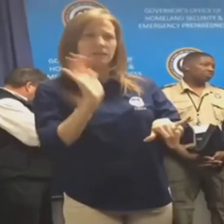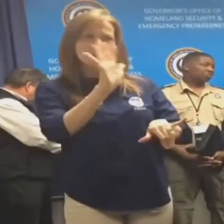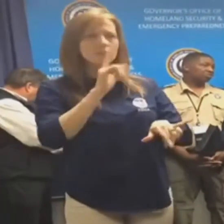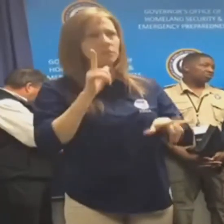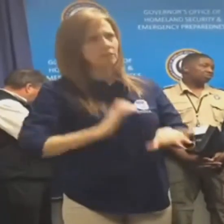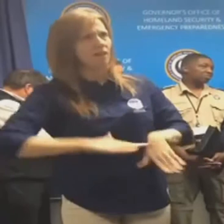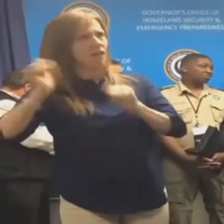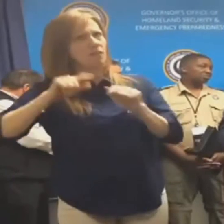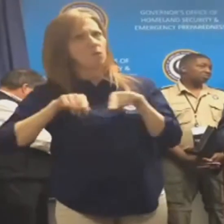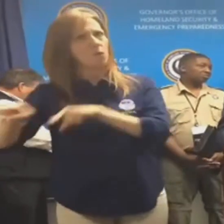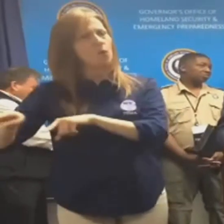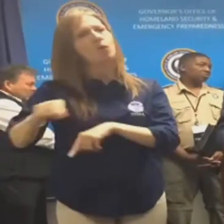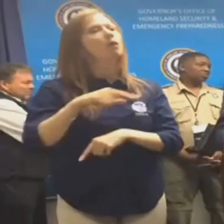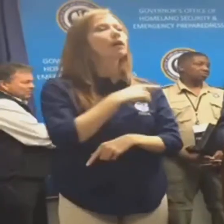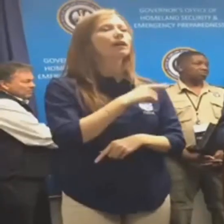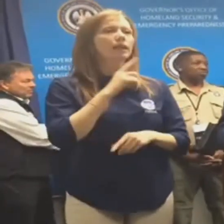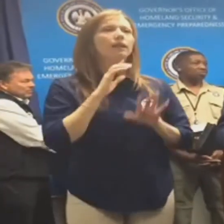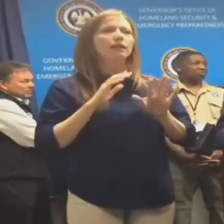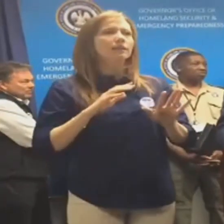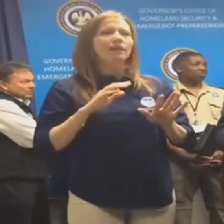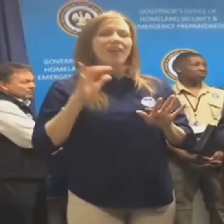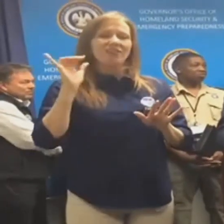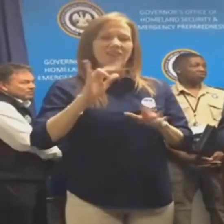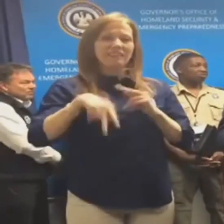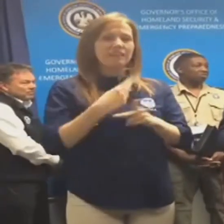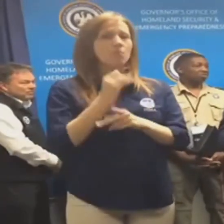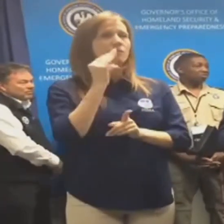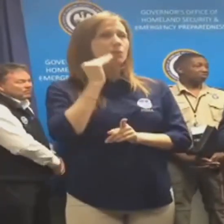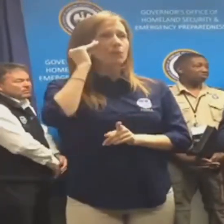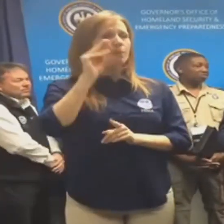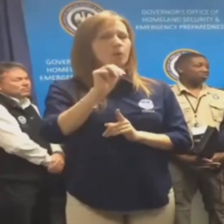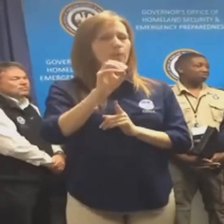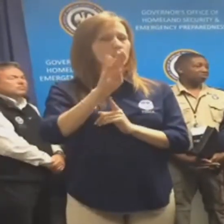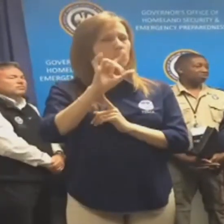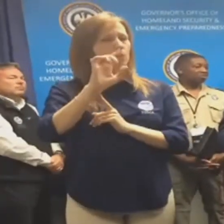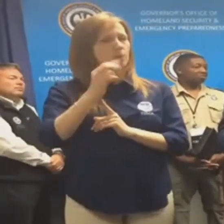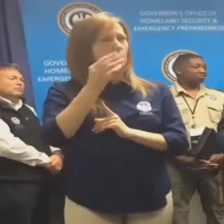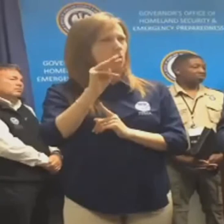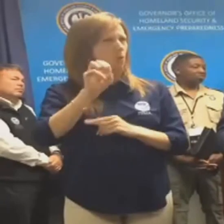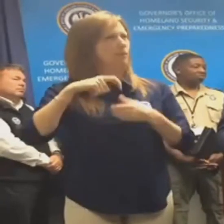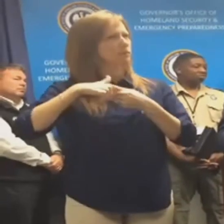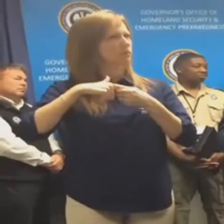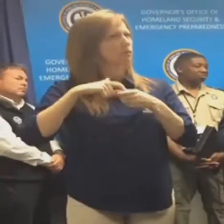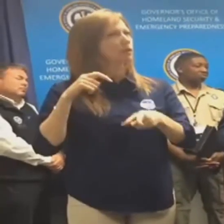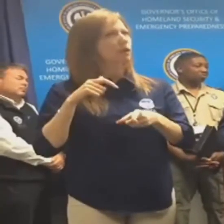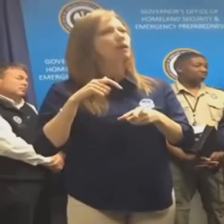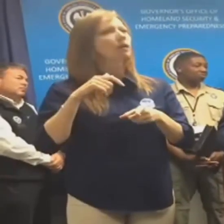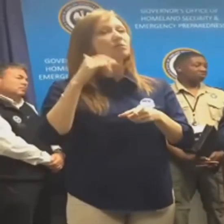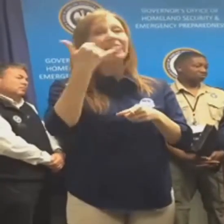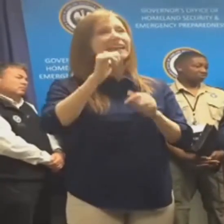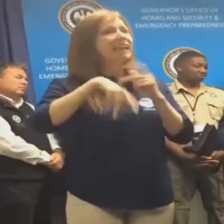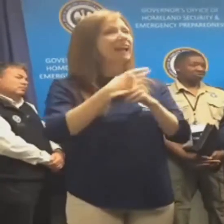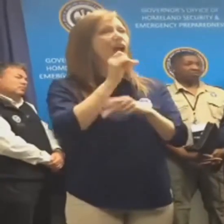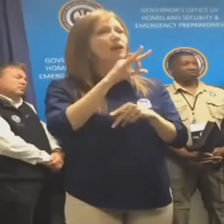important it is for people to evacuate, I'm not saying that was long. Well, don't unnecessarily stay in a